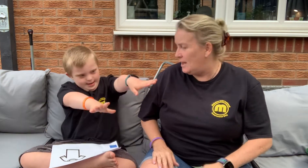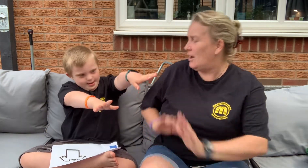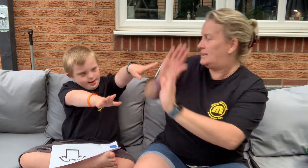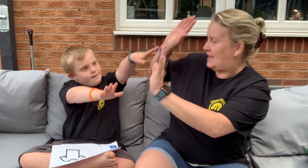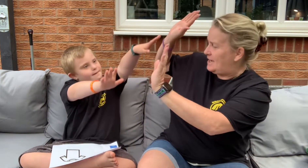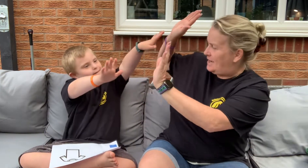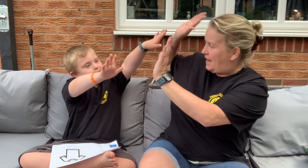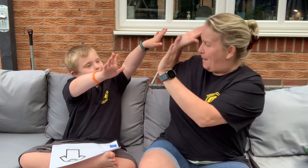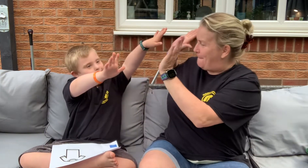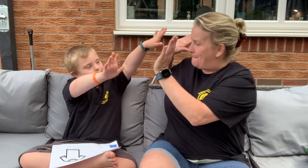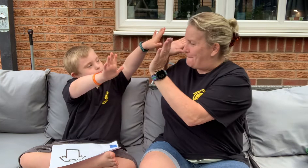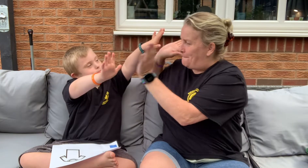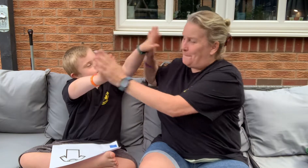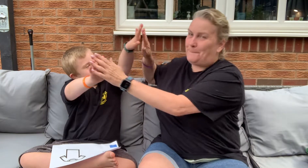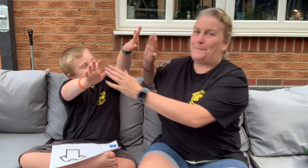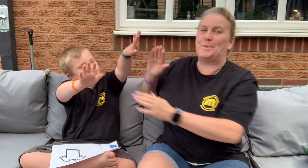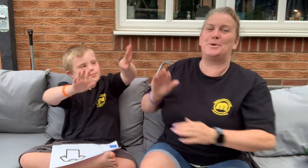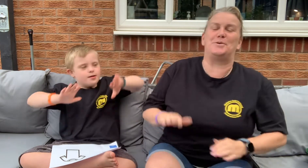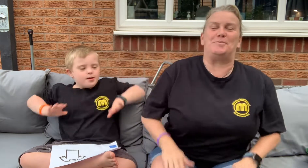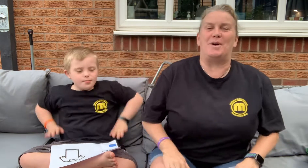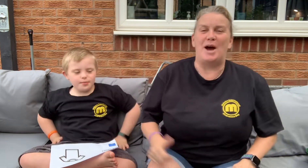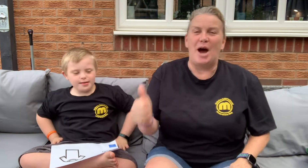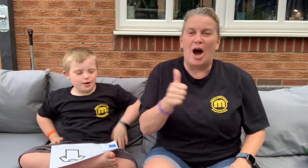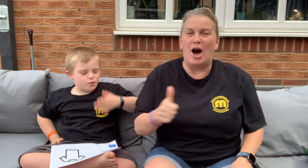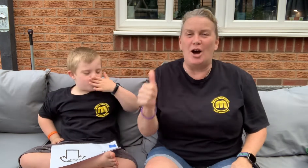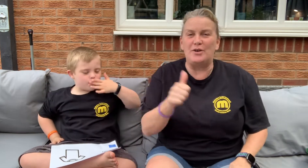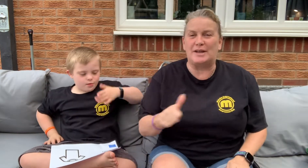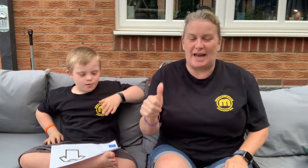High ten? Yeah. Boom. For you. Okay.